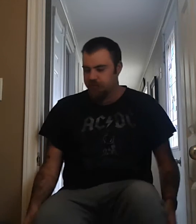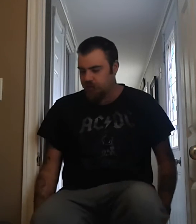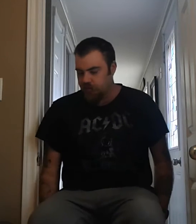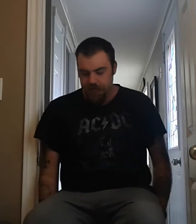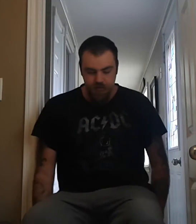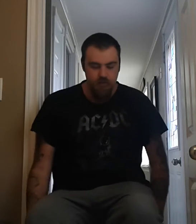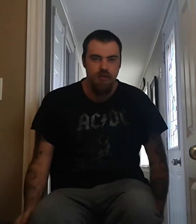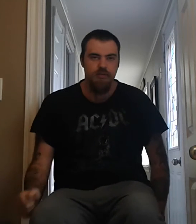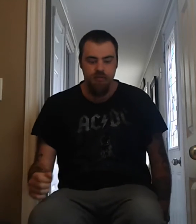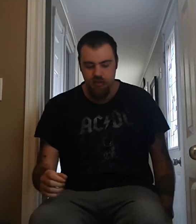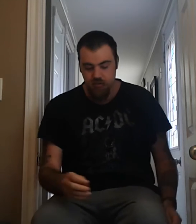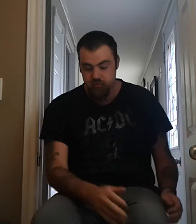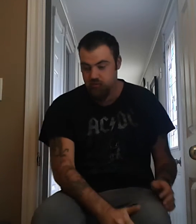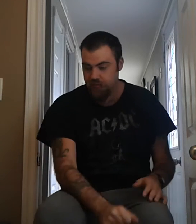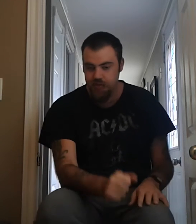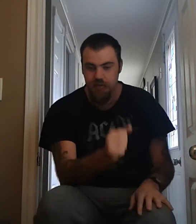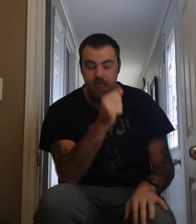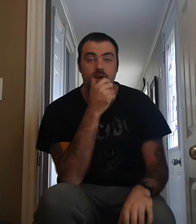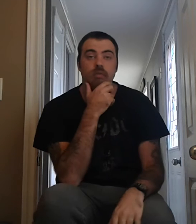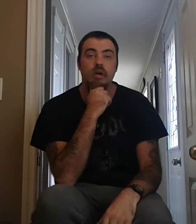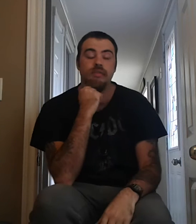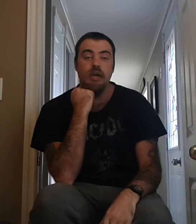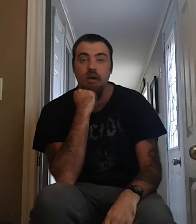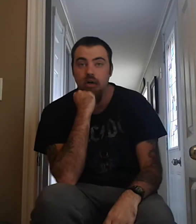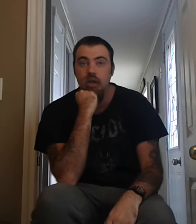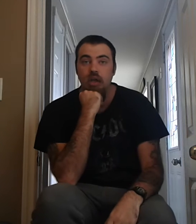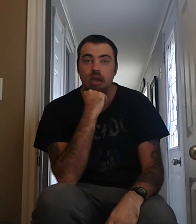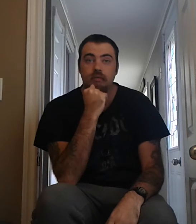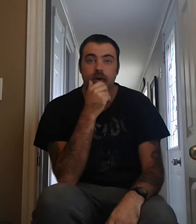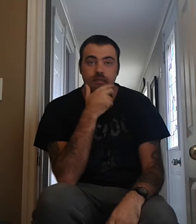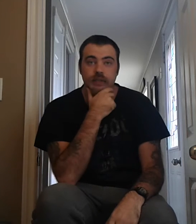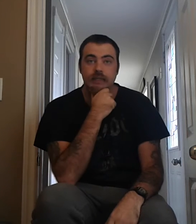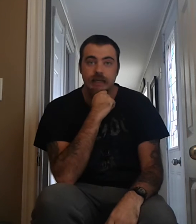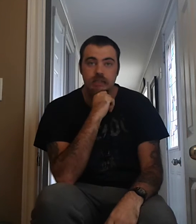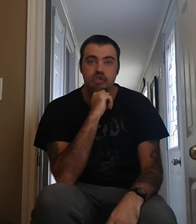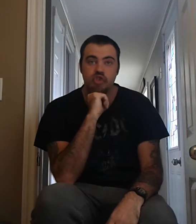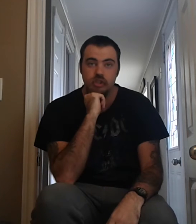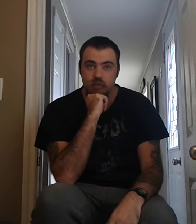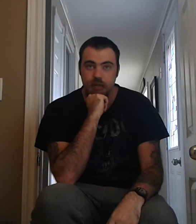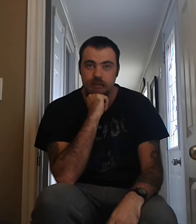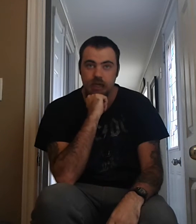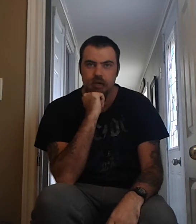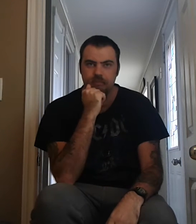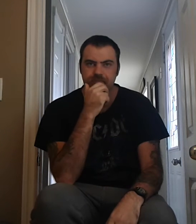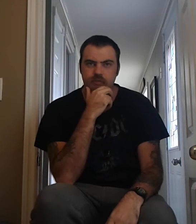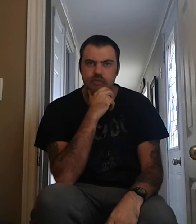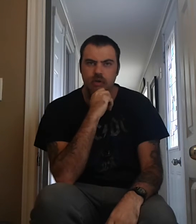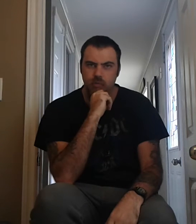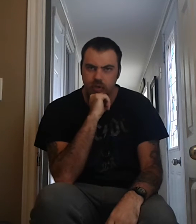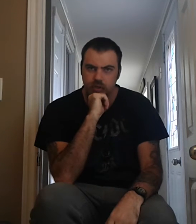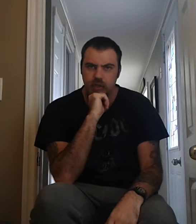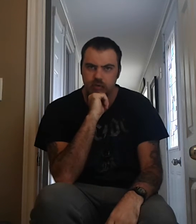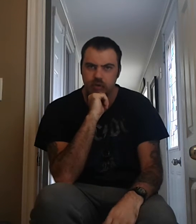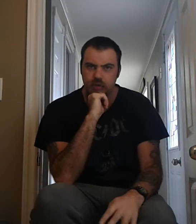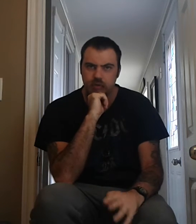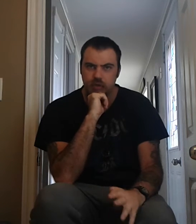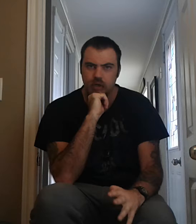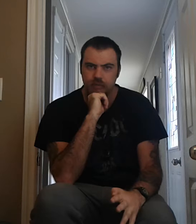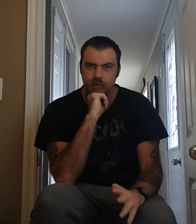been requesting this for, oh geez, quite a while now. Finally getting to it. So I really, really, really hope you